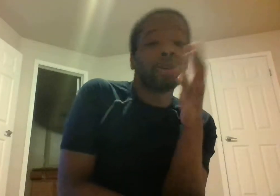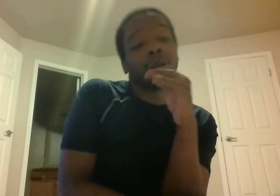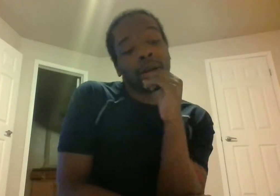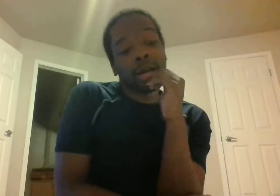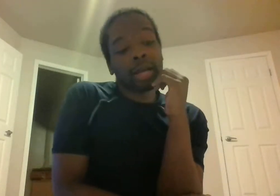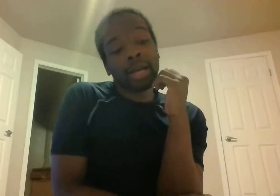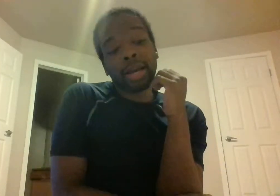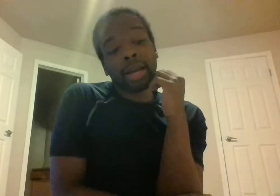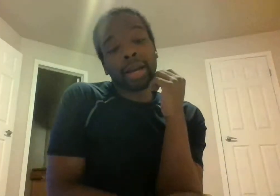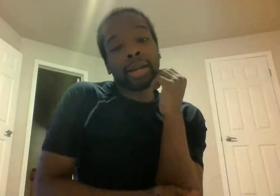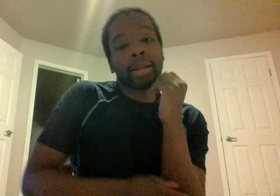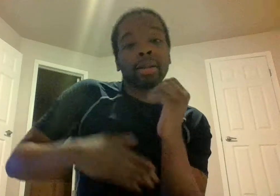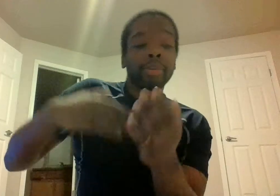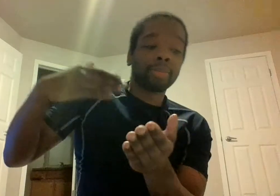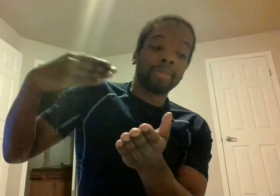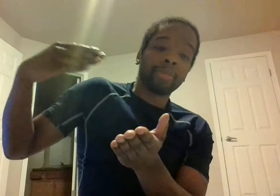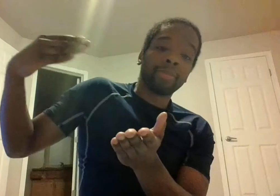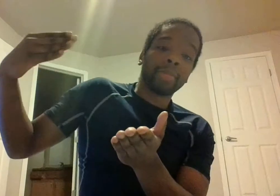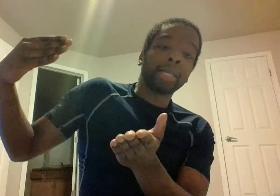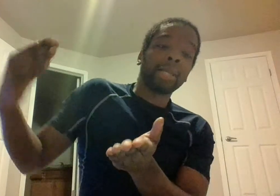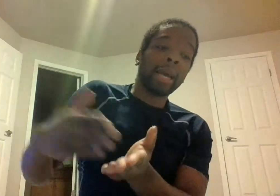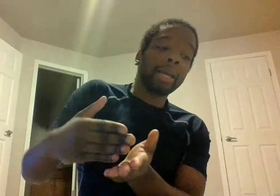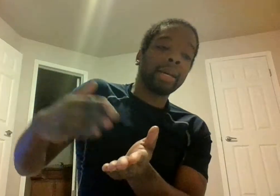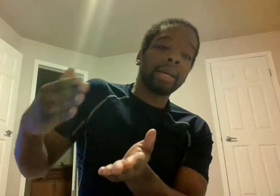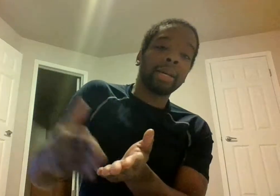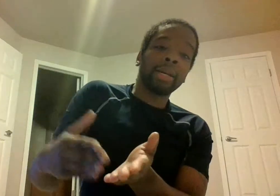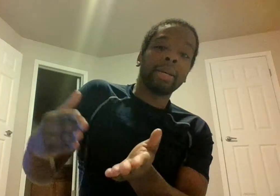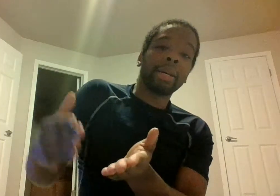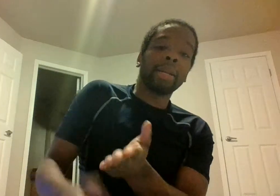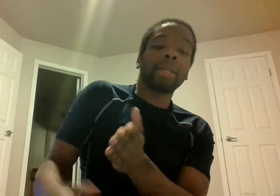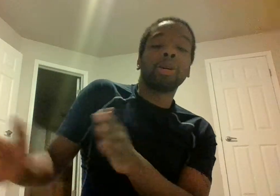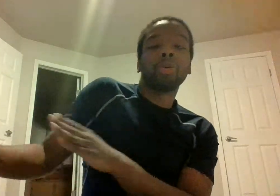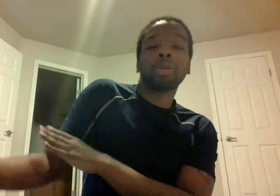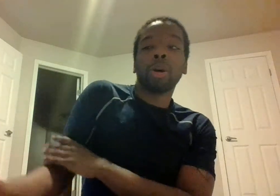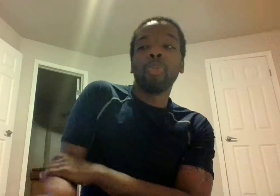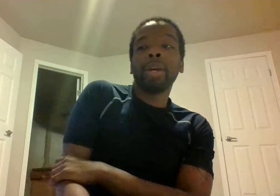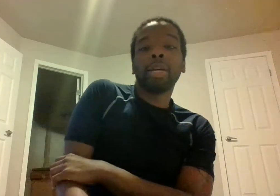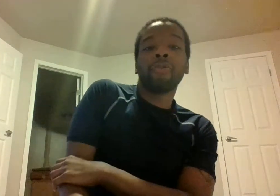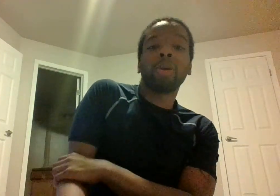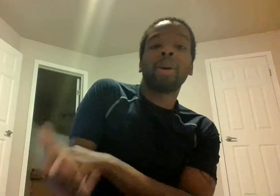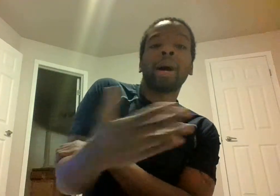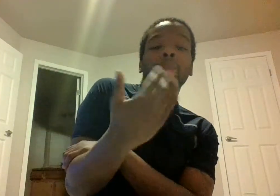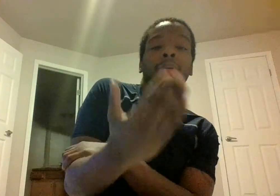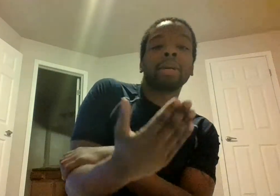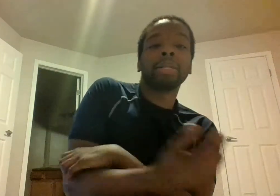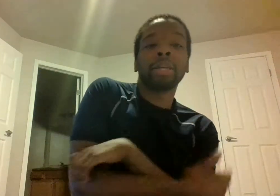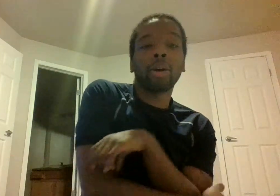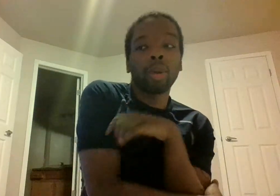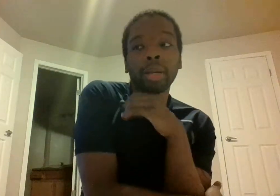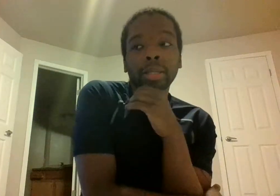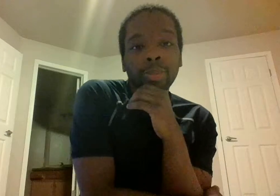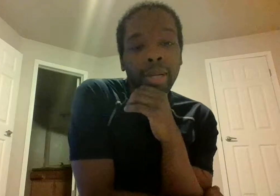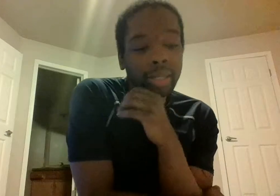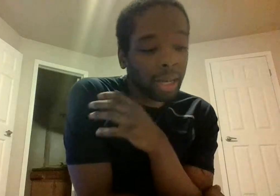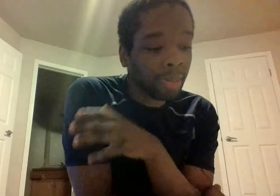and tank and lagoons are a bit different but how the process they are run is a big thing